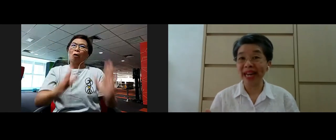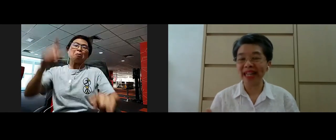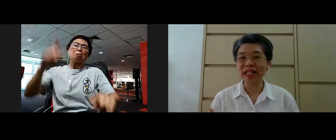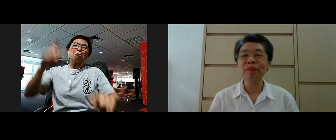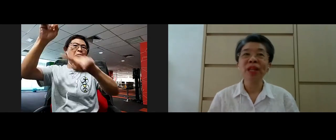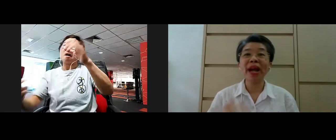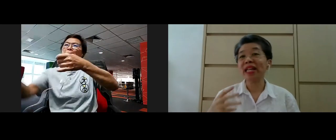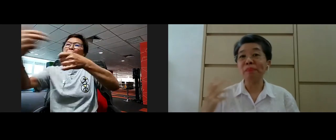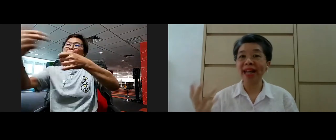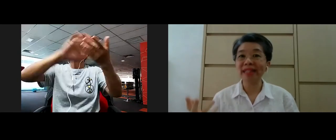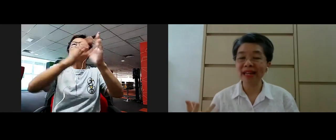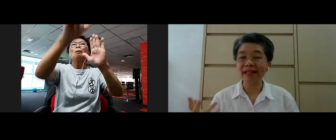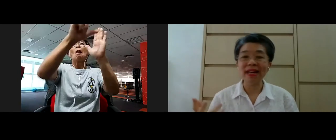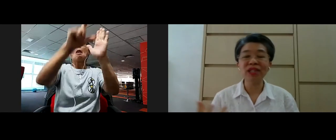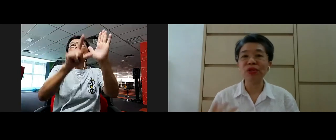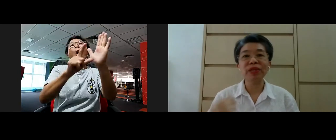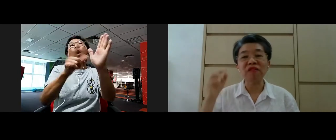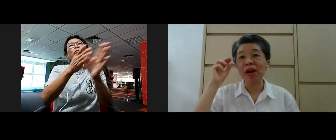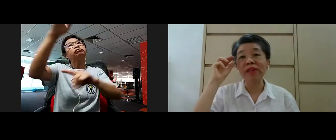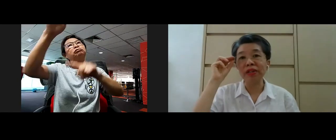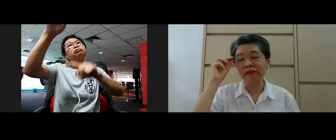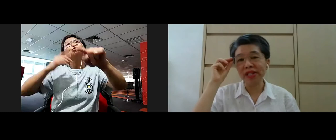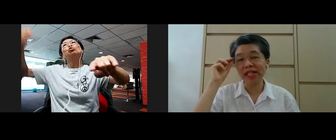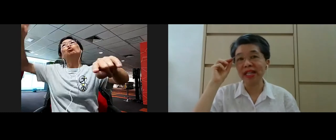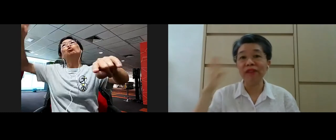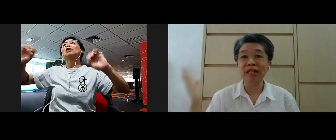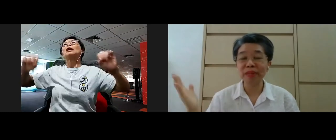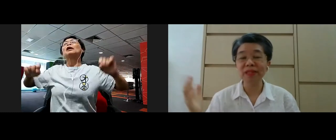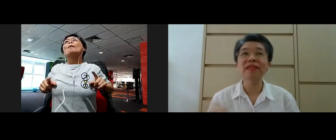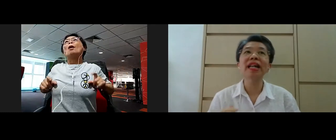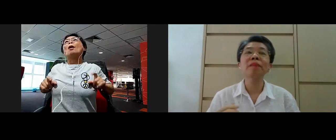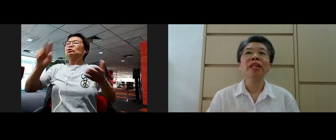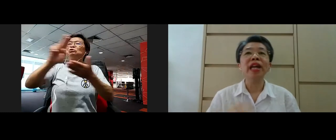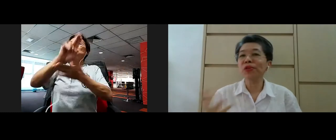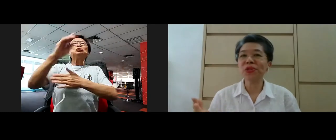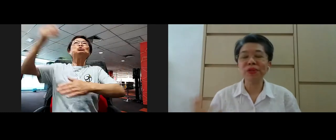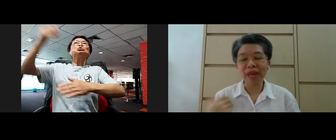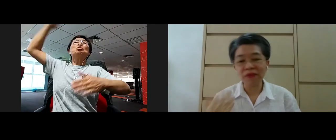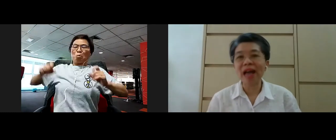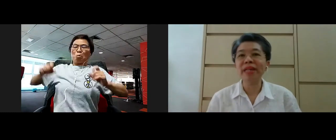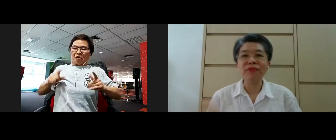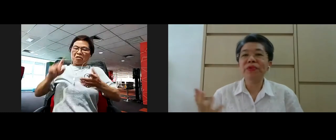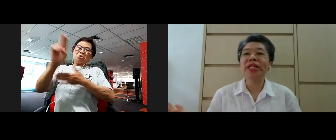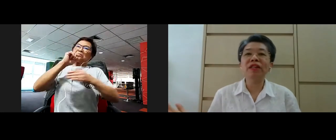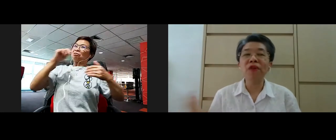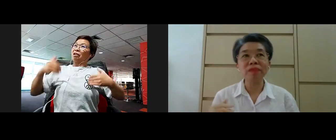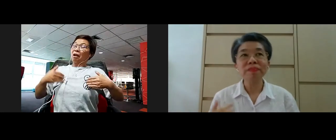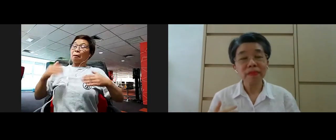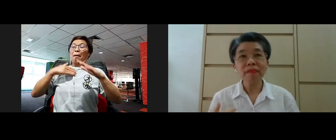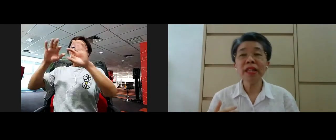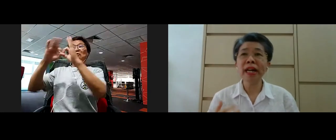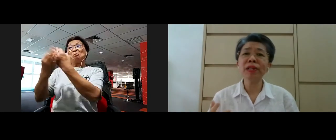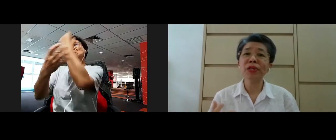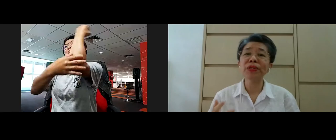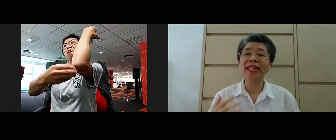University of Malaya. Back in my days, yeah, you don't have private university available, right? And also, my family, we couldn't afford,